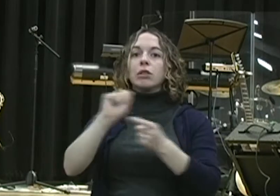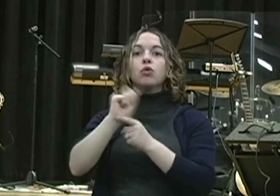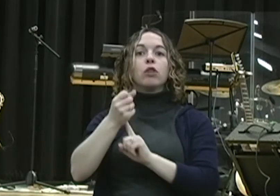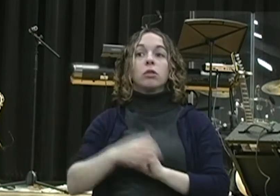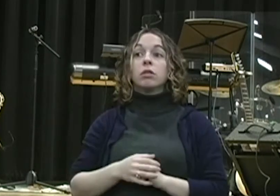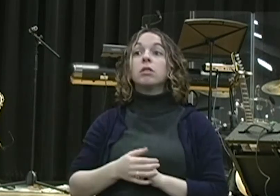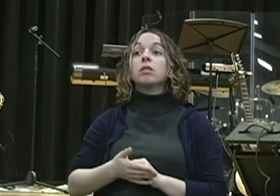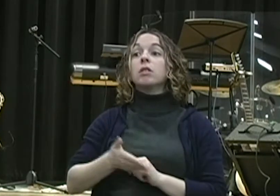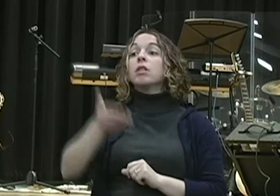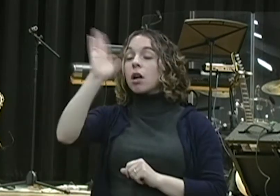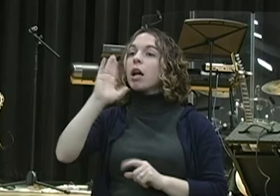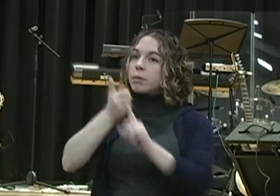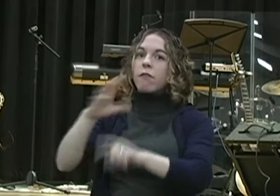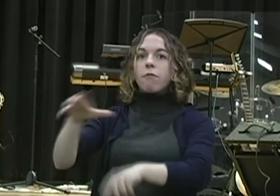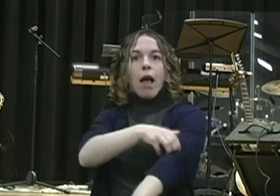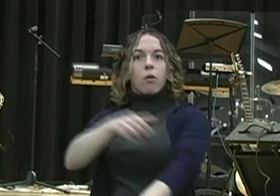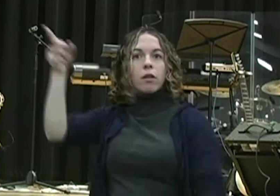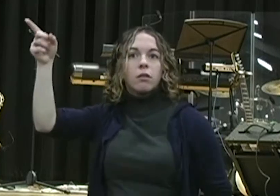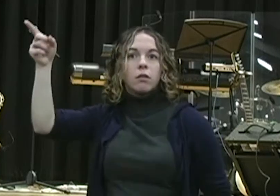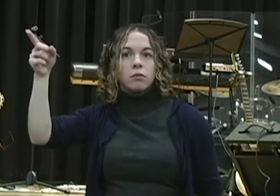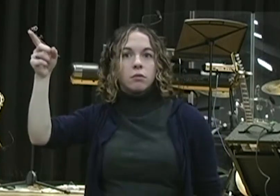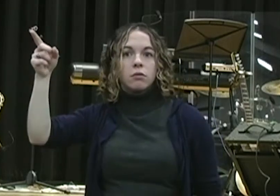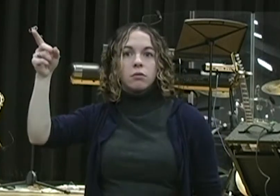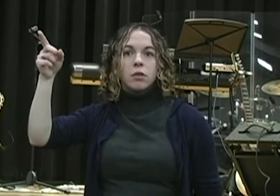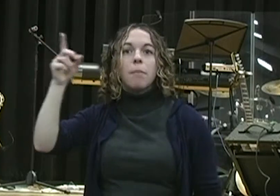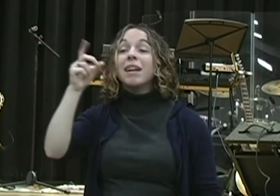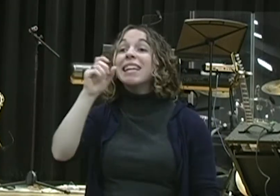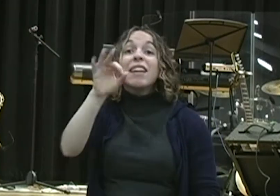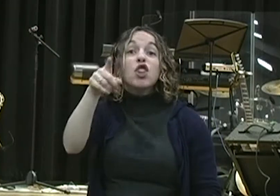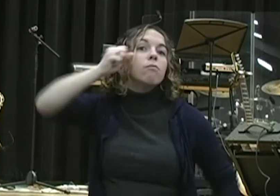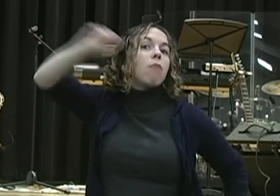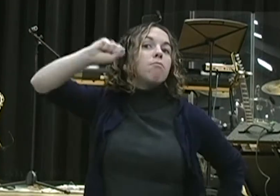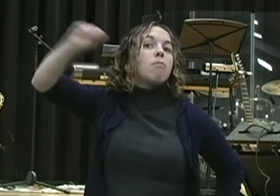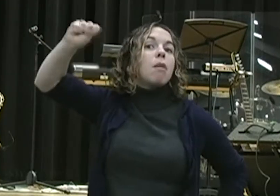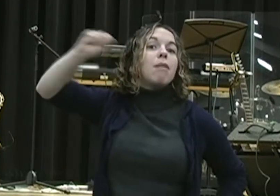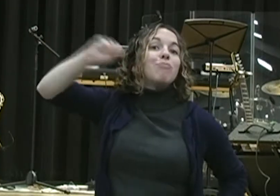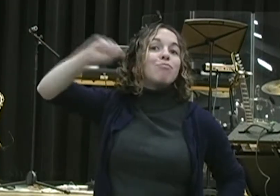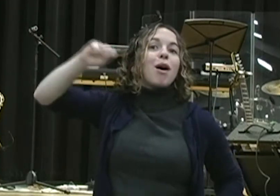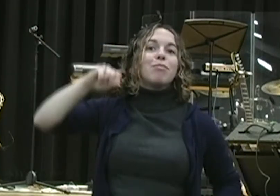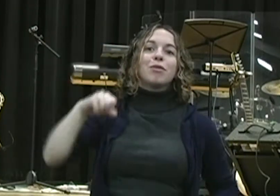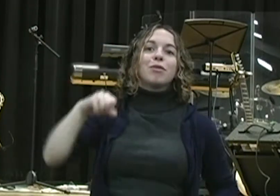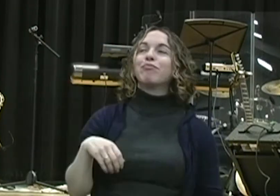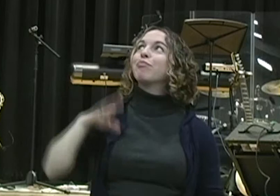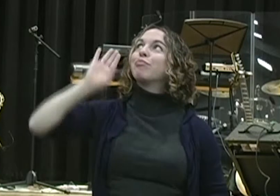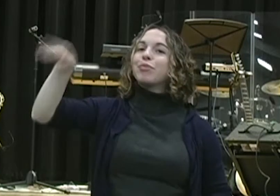How many people believe that you can't expect to fight God and win? That he's just big God, he's going to do what big God does and be God. Somebody say amen.